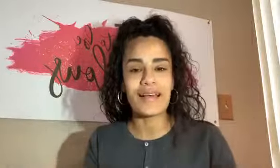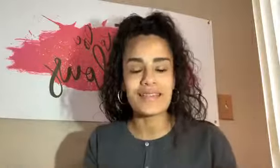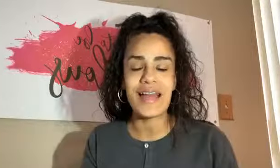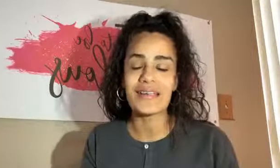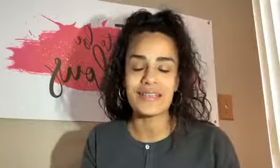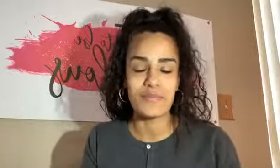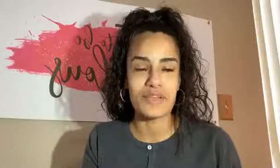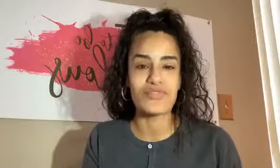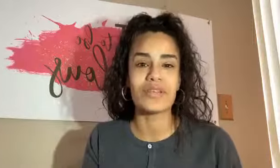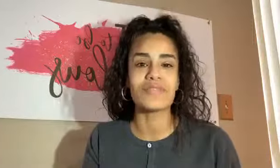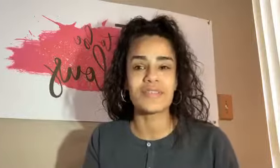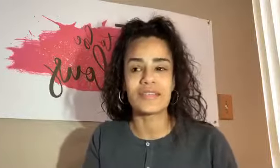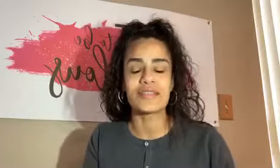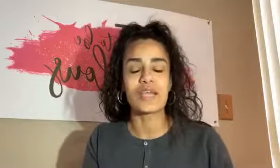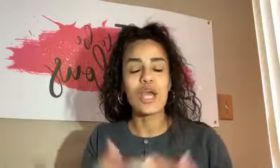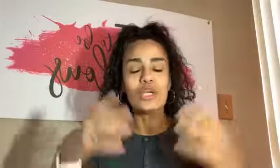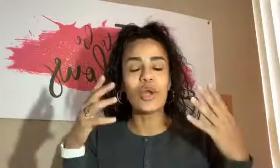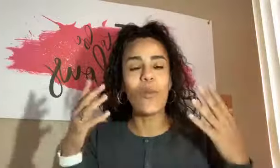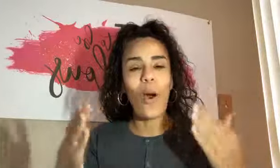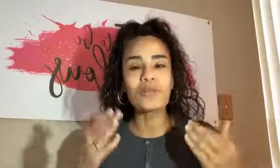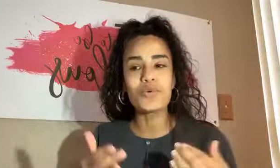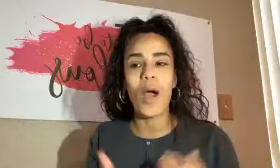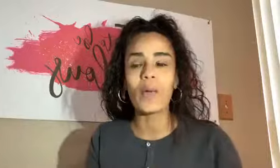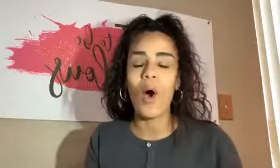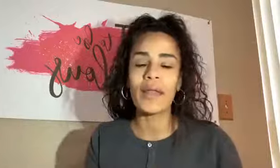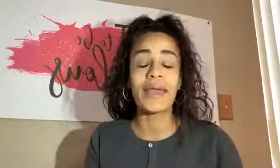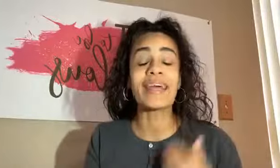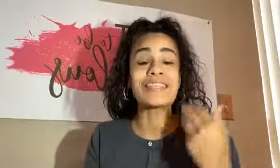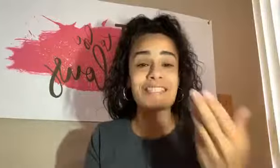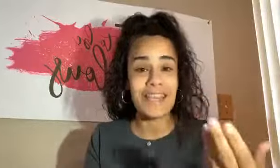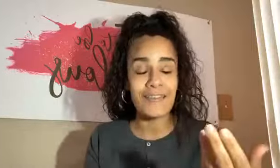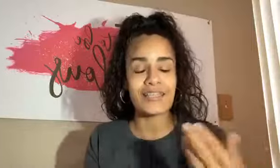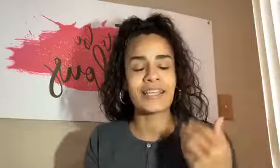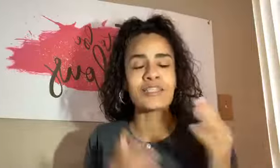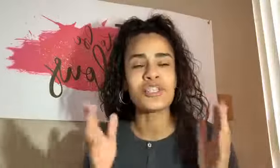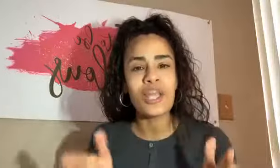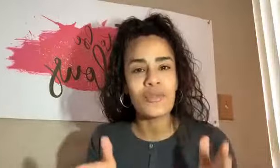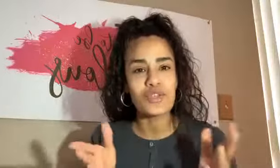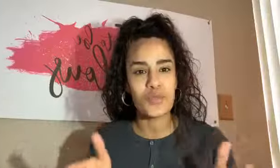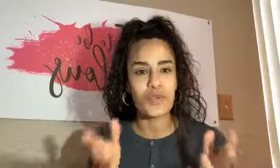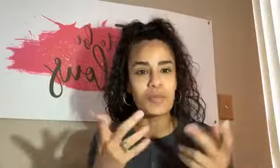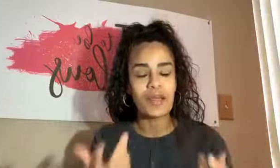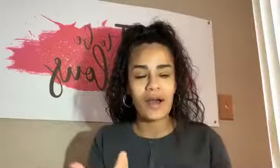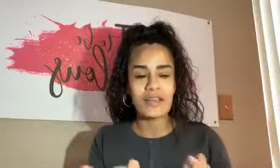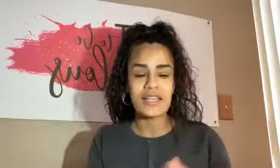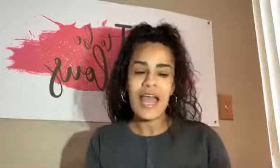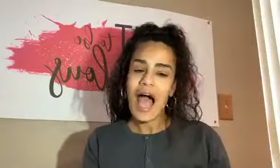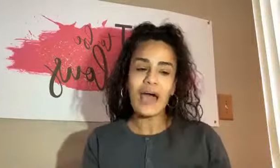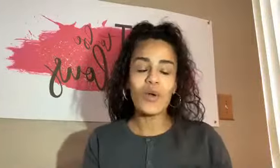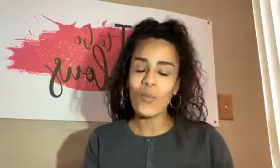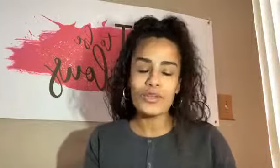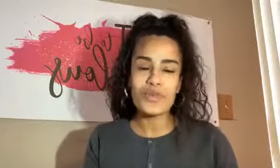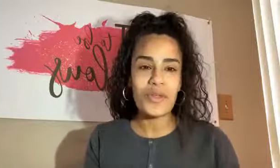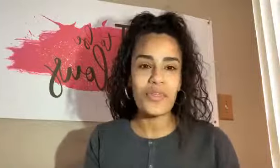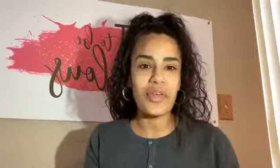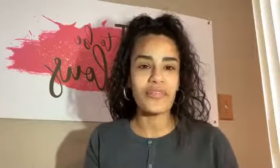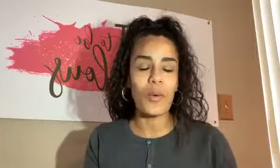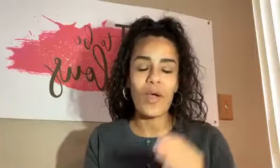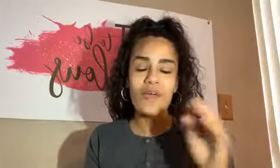desk as an administrative assistant. You know, what do I want? And I say this and I share this with you because I don't want you to think that wherever